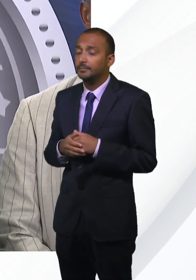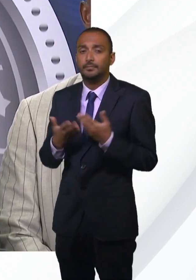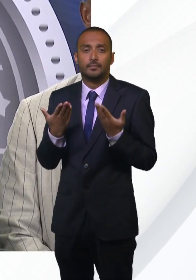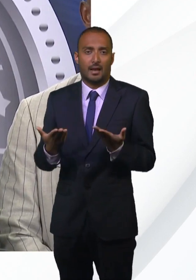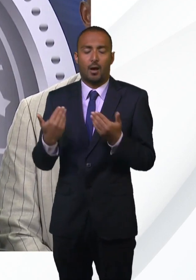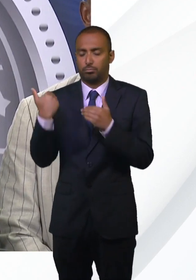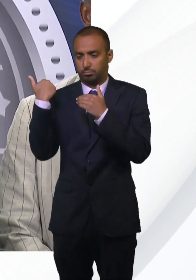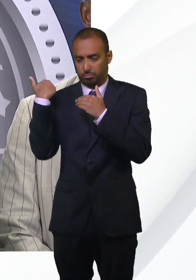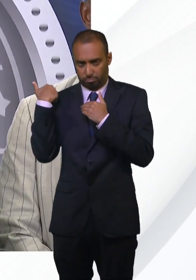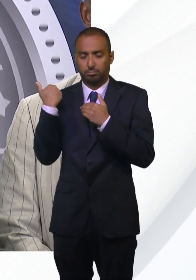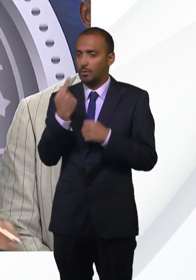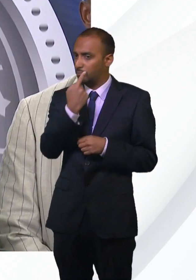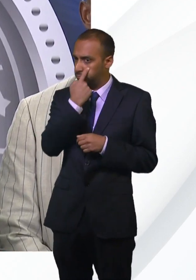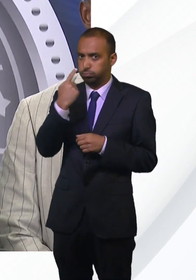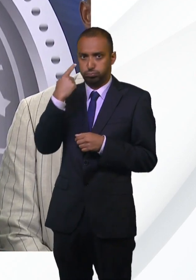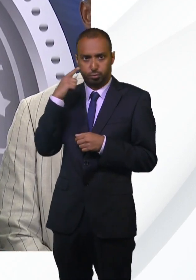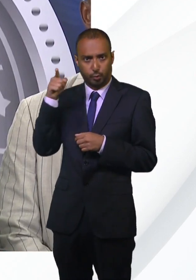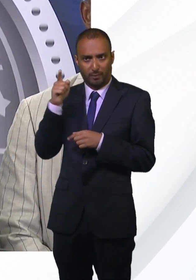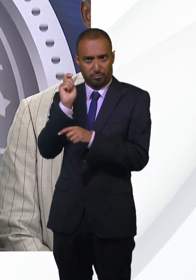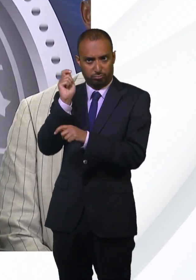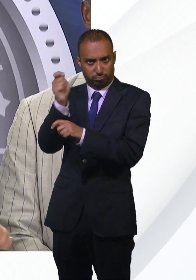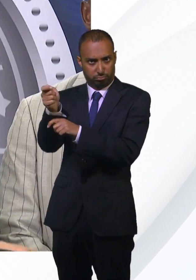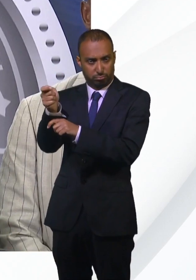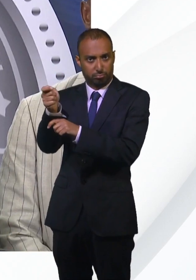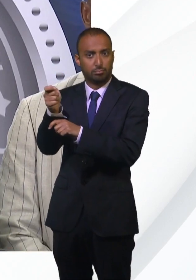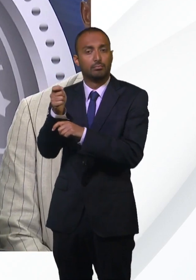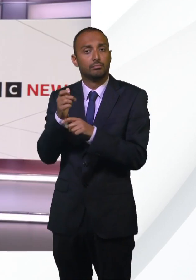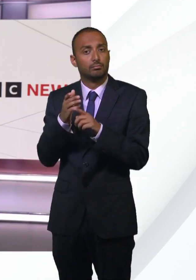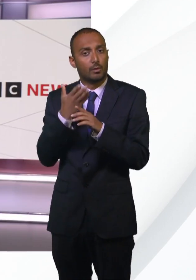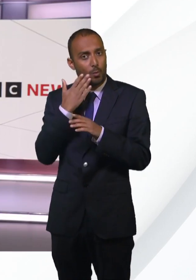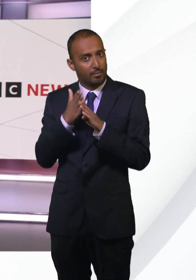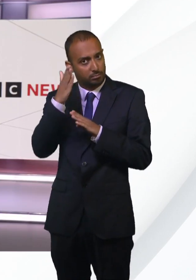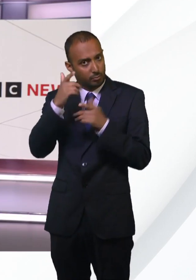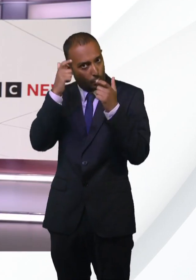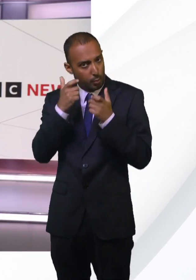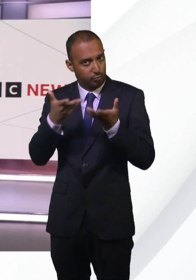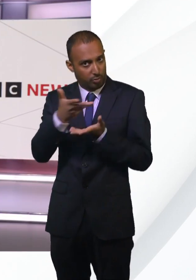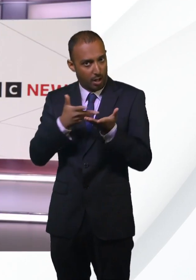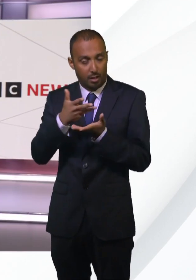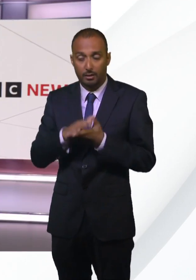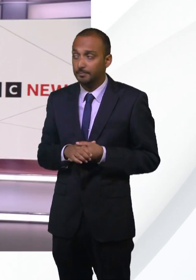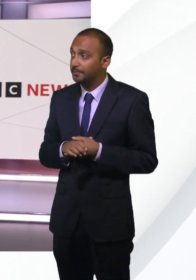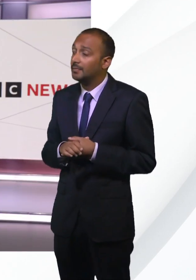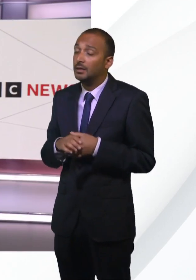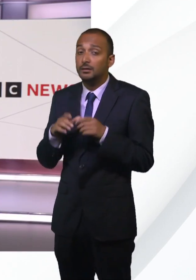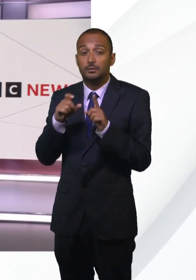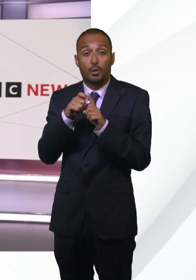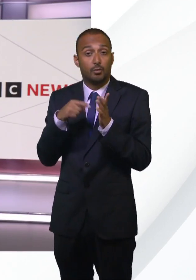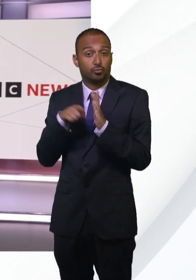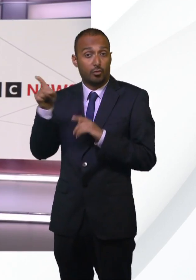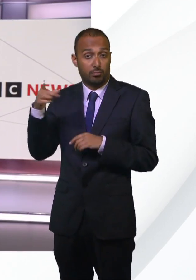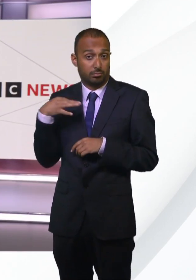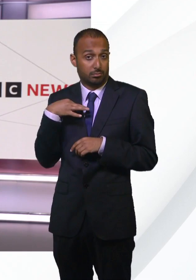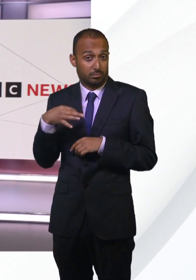indictment beyond a reasonable doubt at trial. Well, Mr. Trump, who is running for the White House again